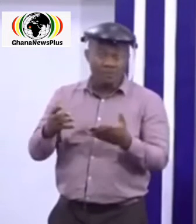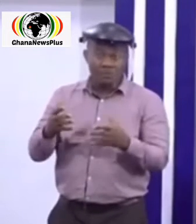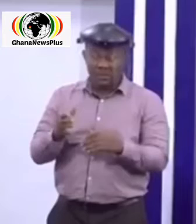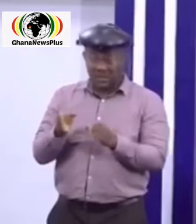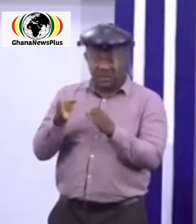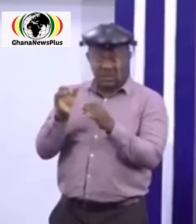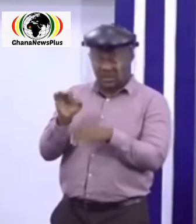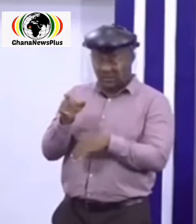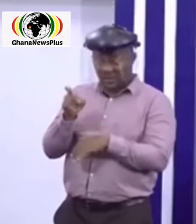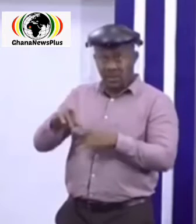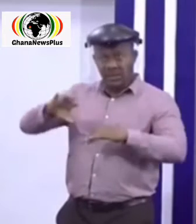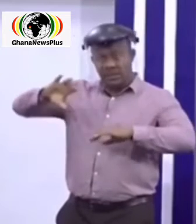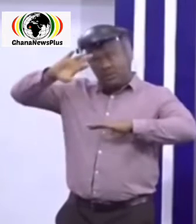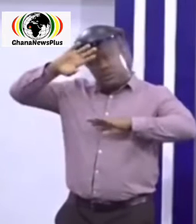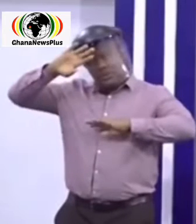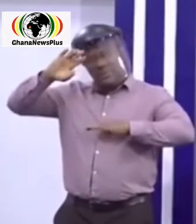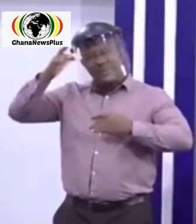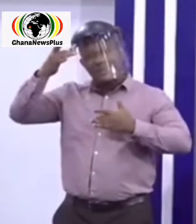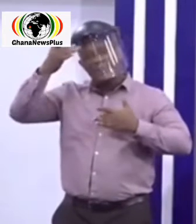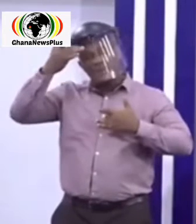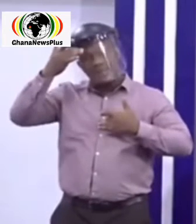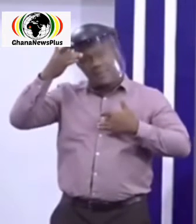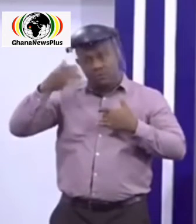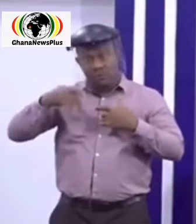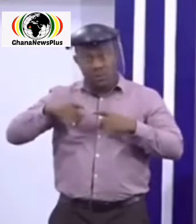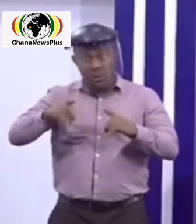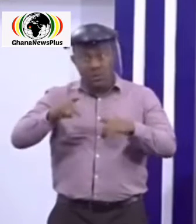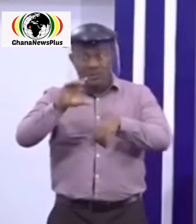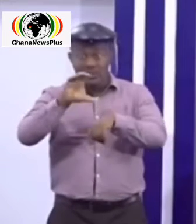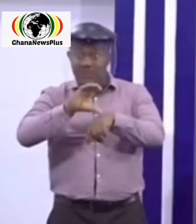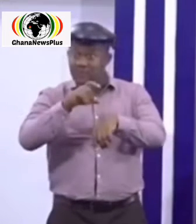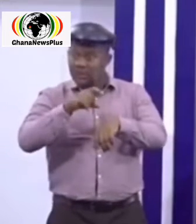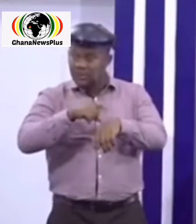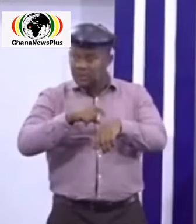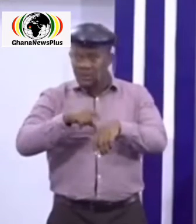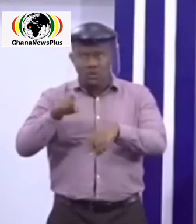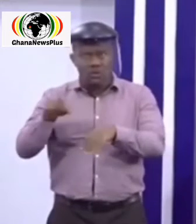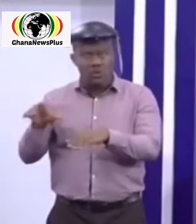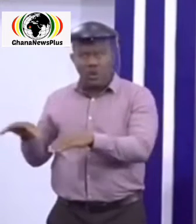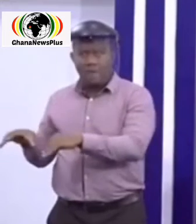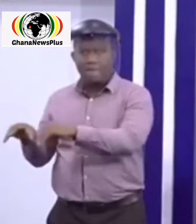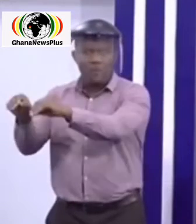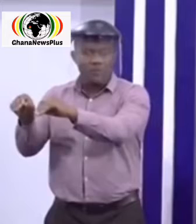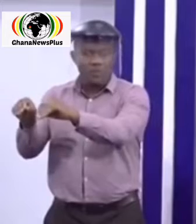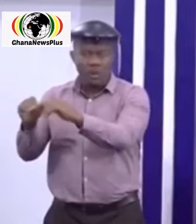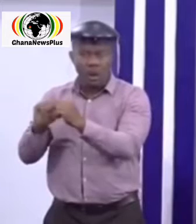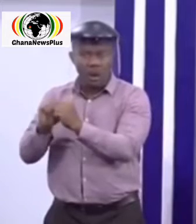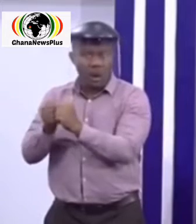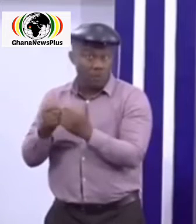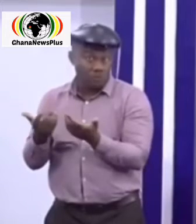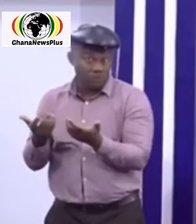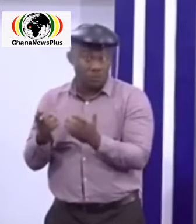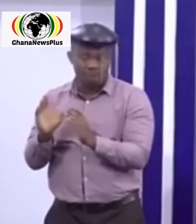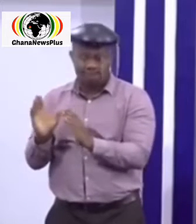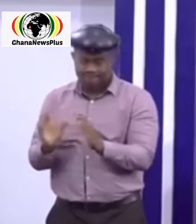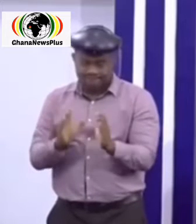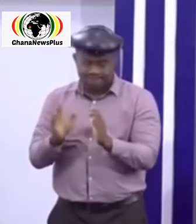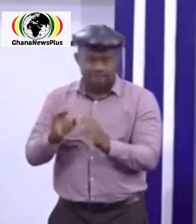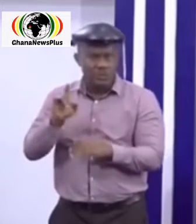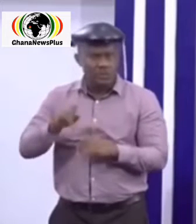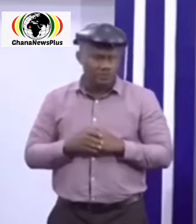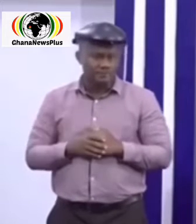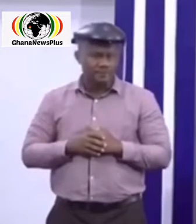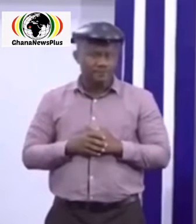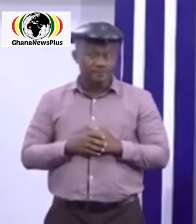congregant becomes sick during the event and has to be evacuated form covid tax